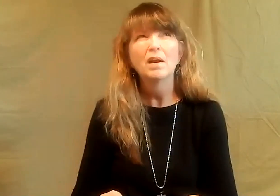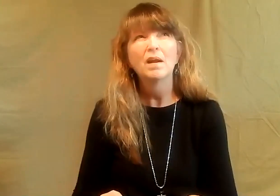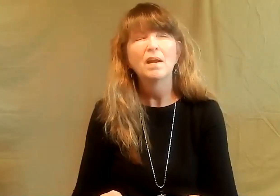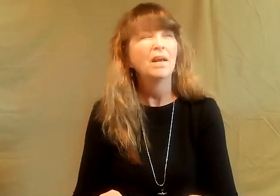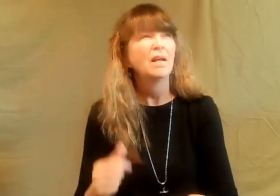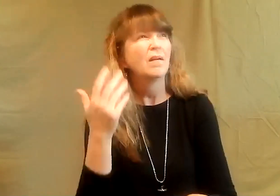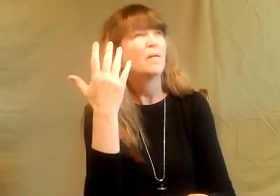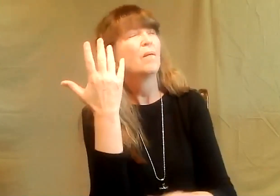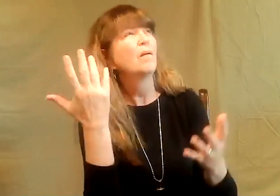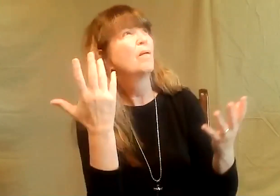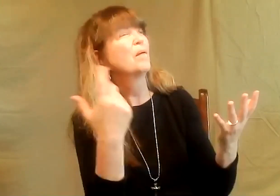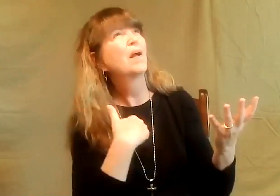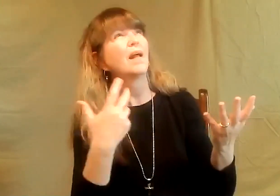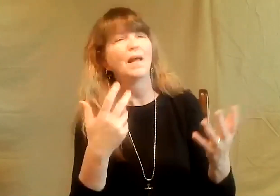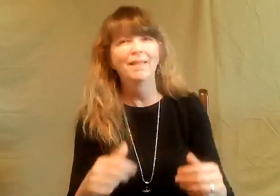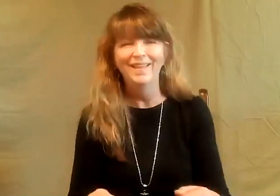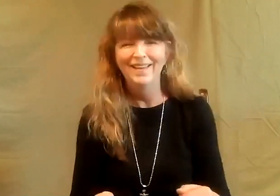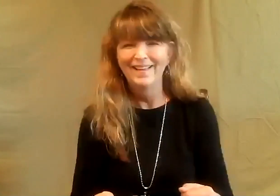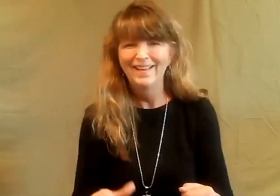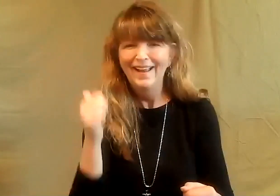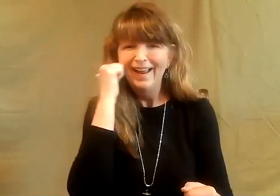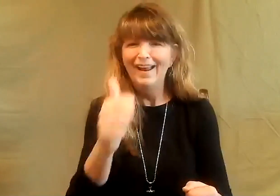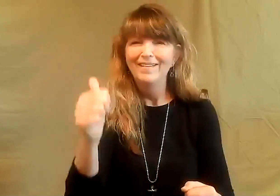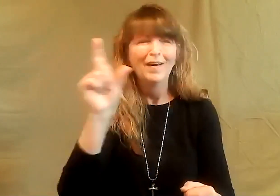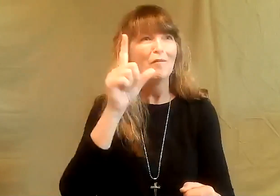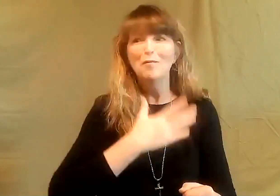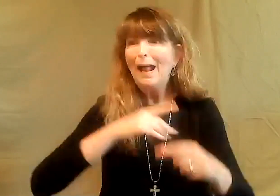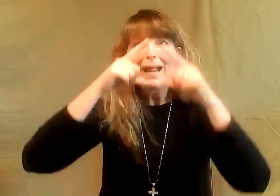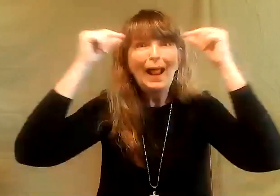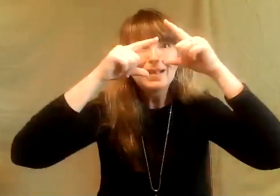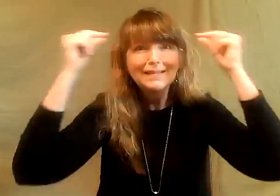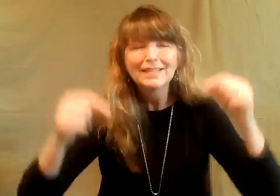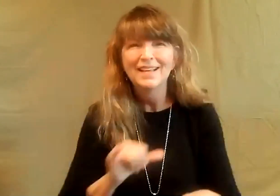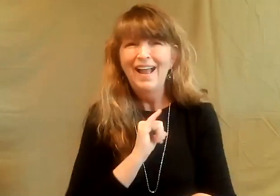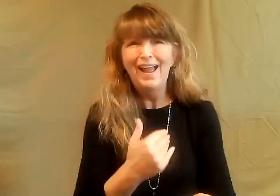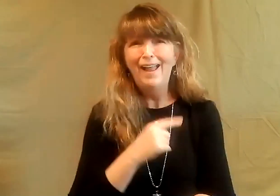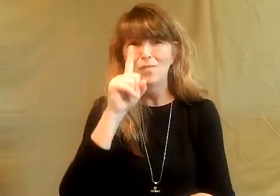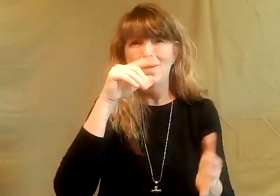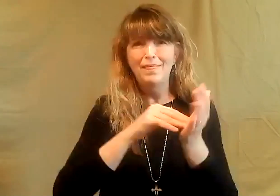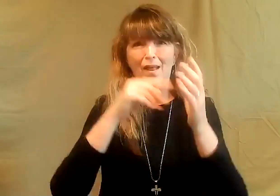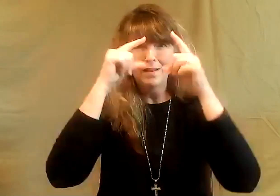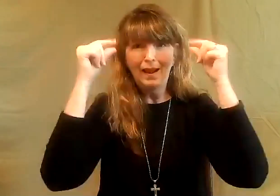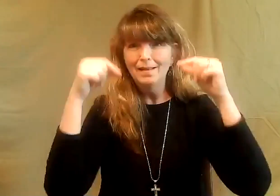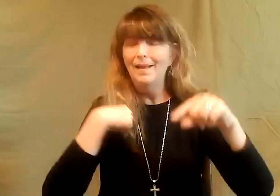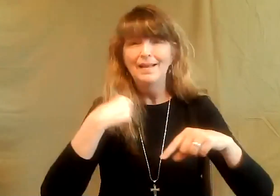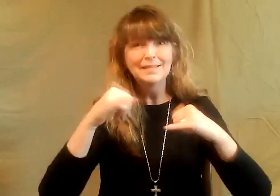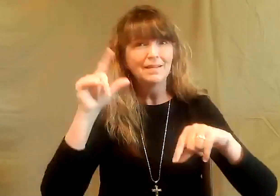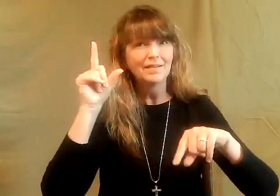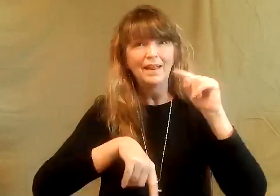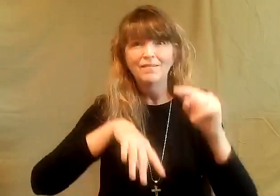did i come into this kitchen anyway or we think what am i doing here sometimes you forget where you put your glasses you know i've got thousands